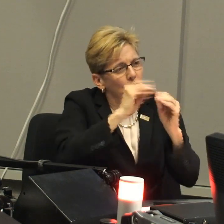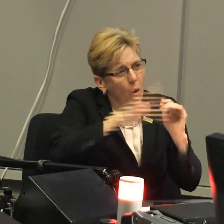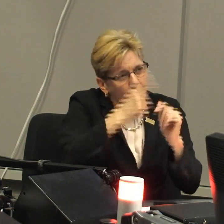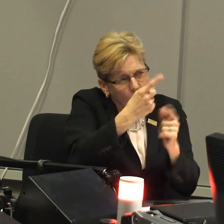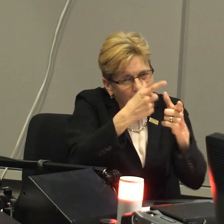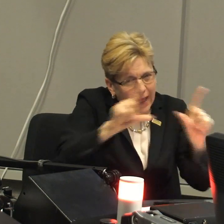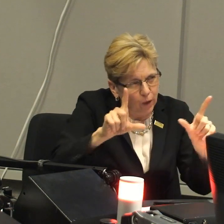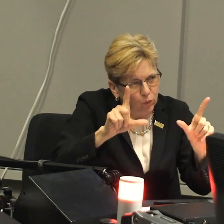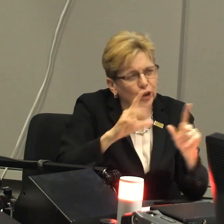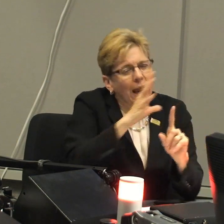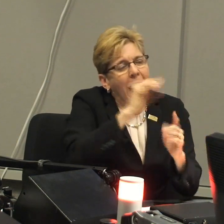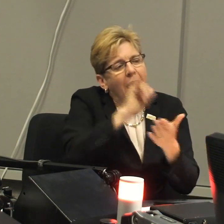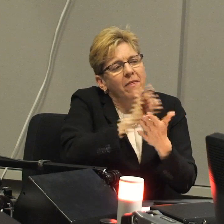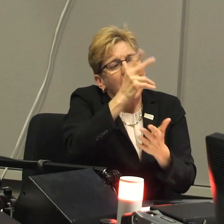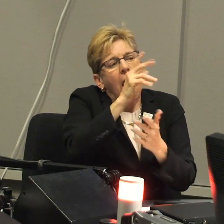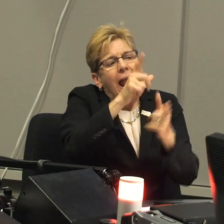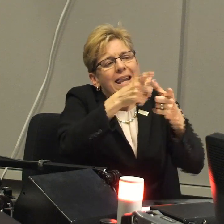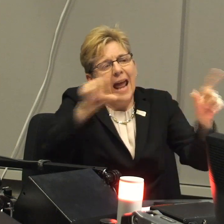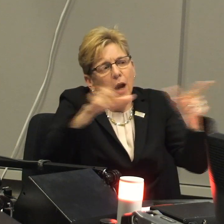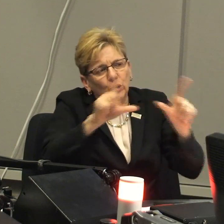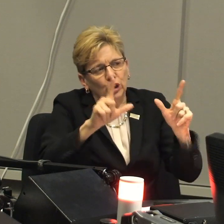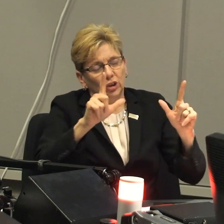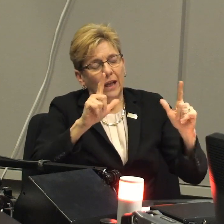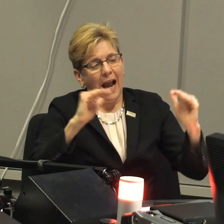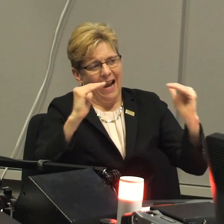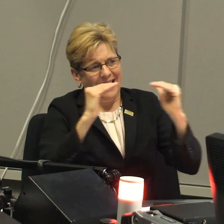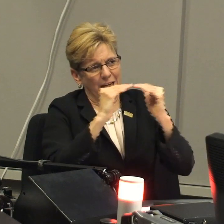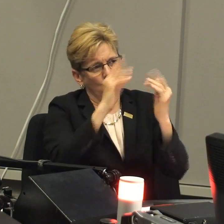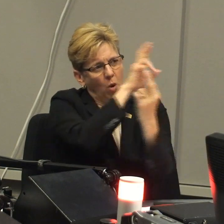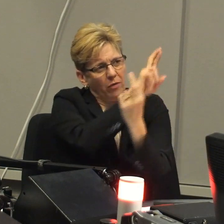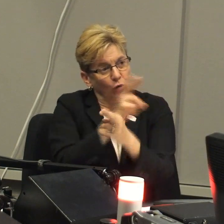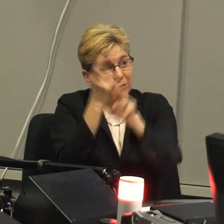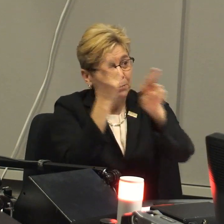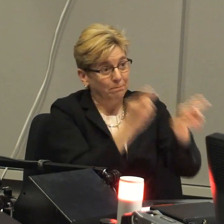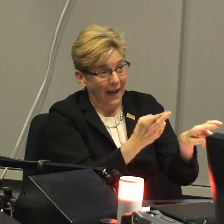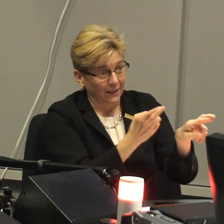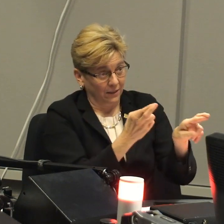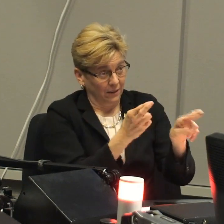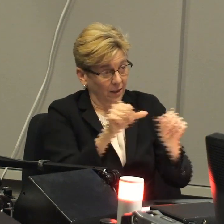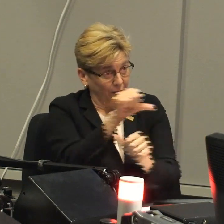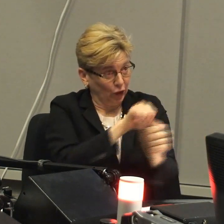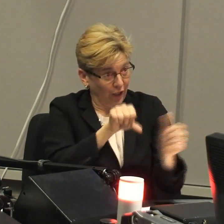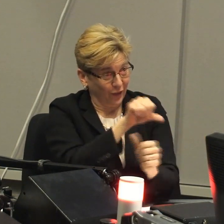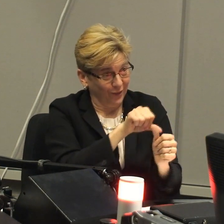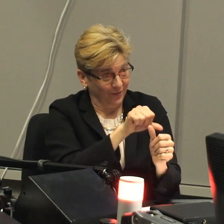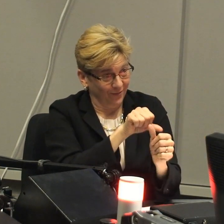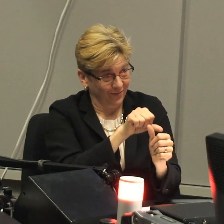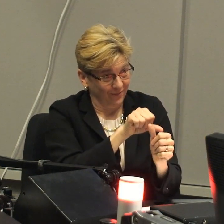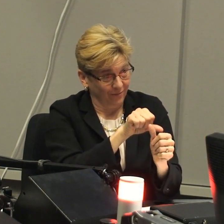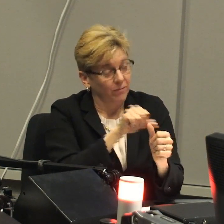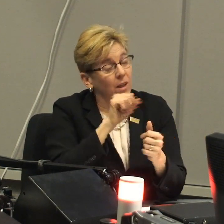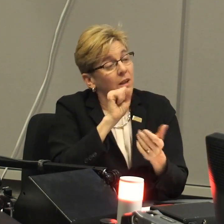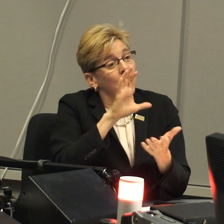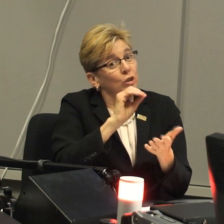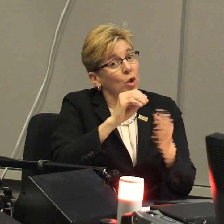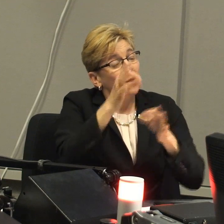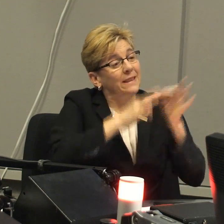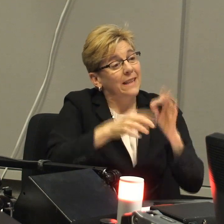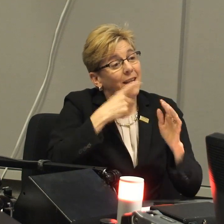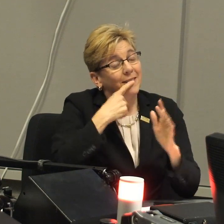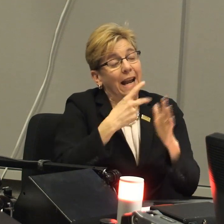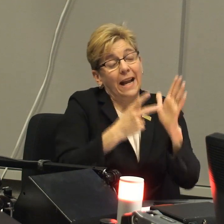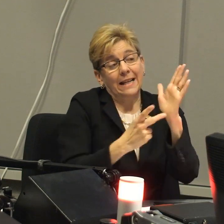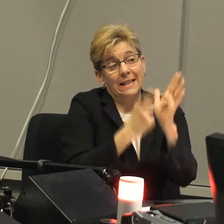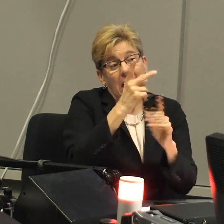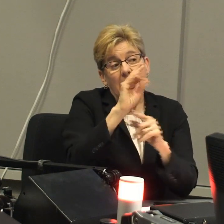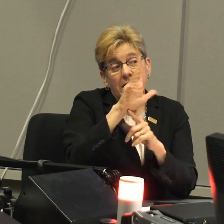actually produce the same rendering in English. It would require more of a paragraph to do so. But the sign connotes this notion of equal respect